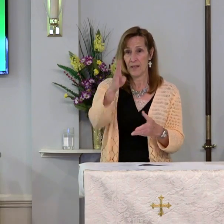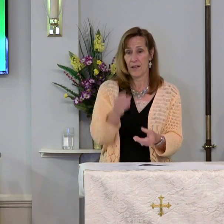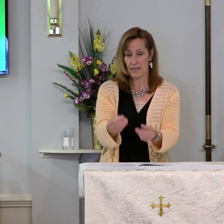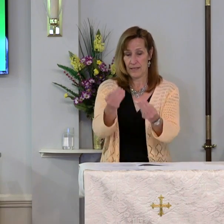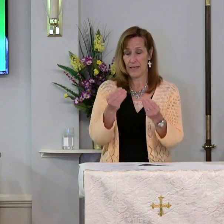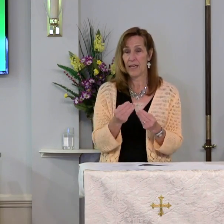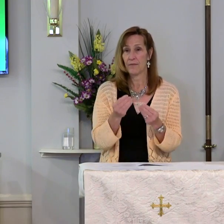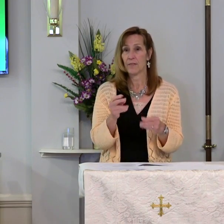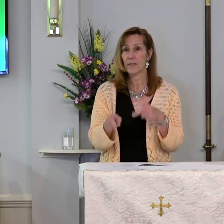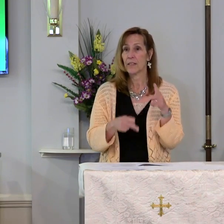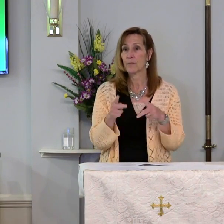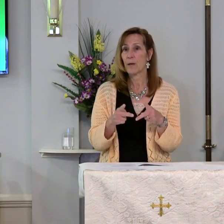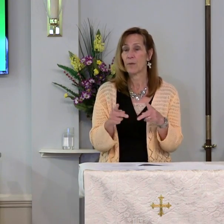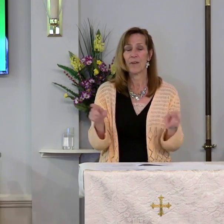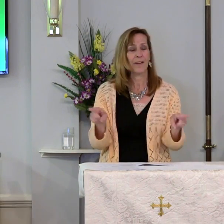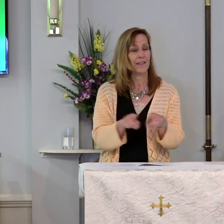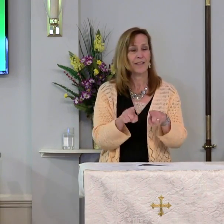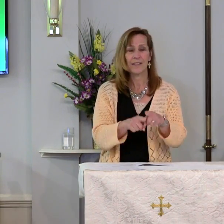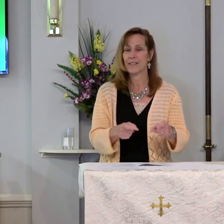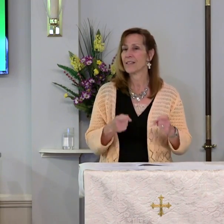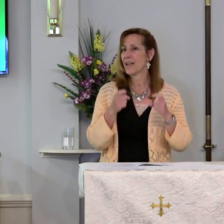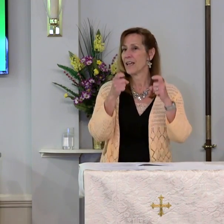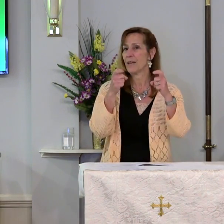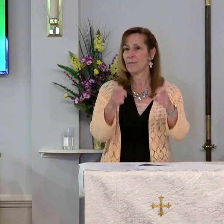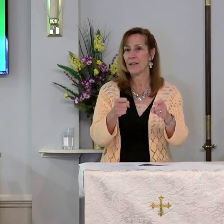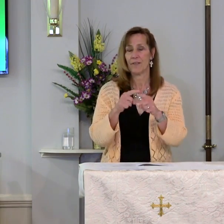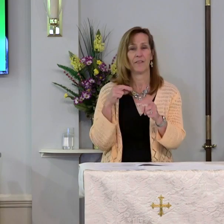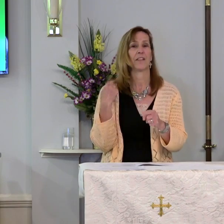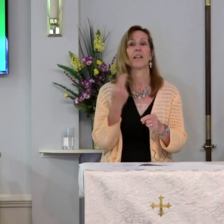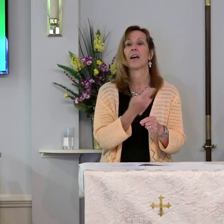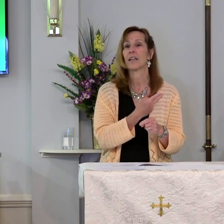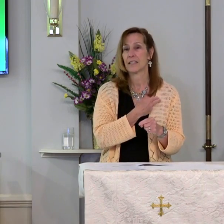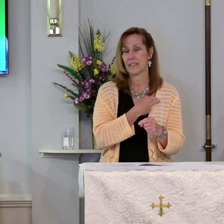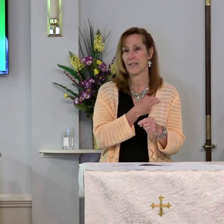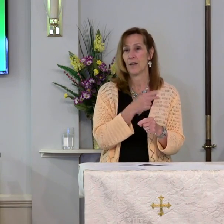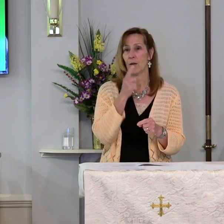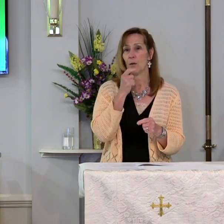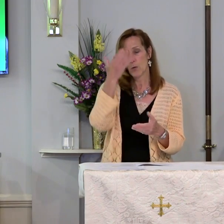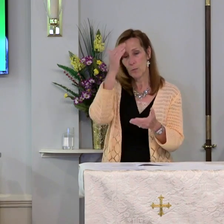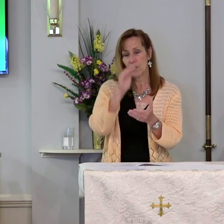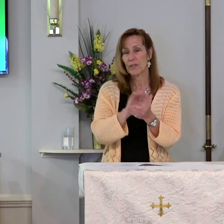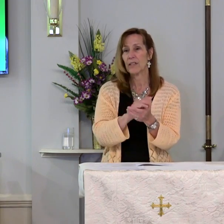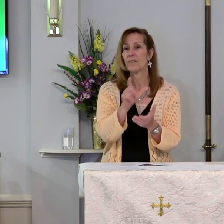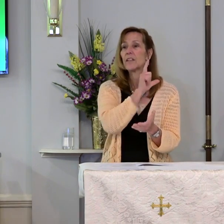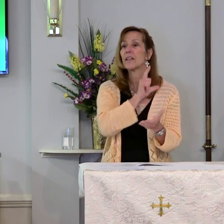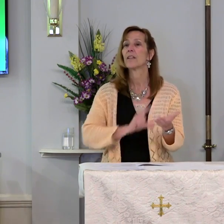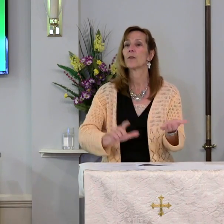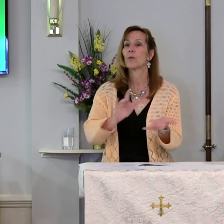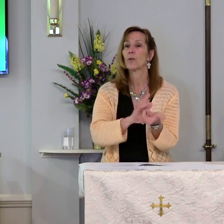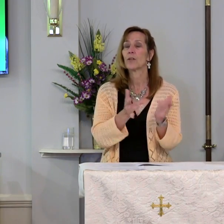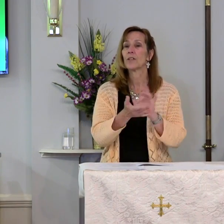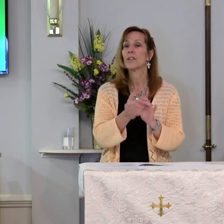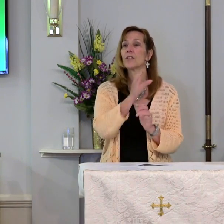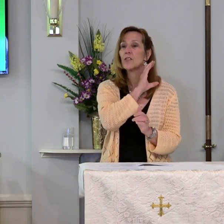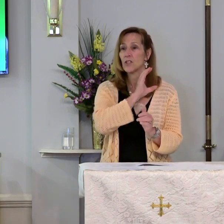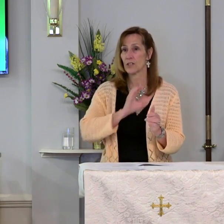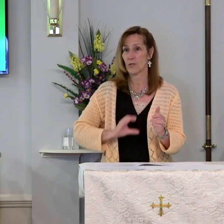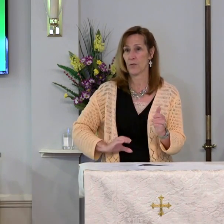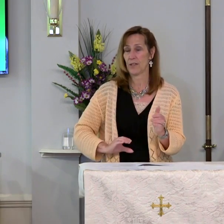gave to these people the same gift he gave to us who believed in the Lord Jesus Christ.